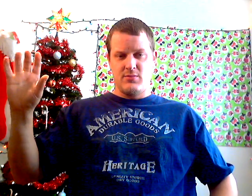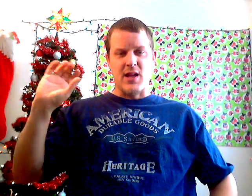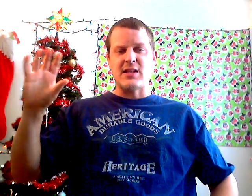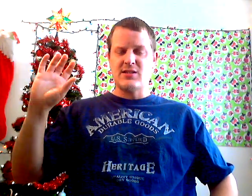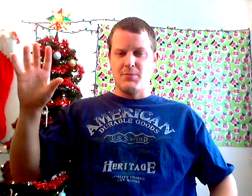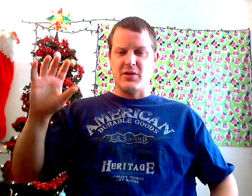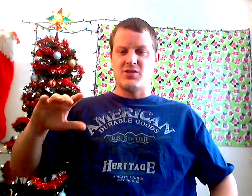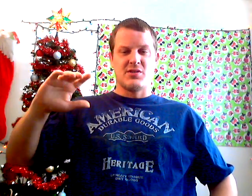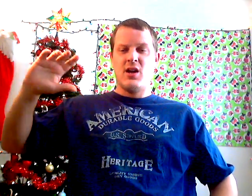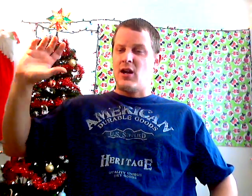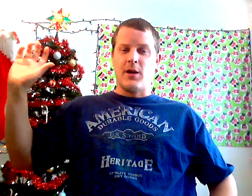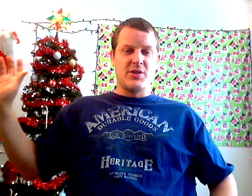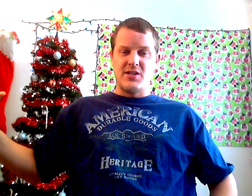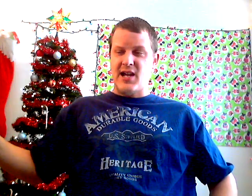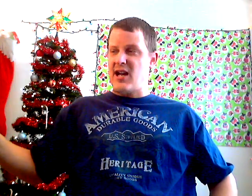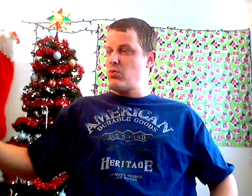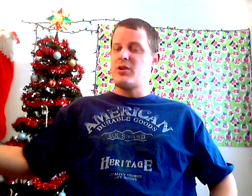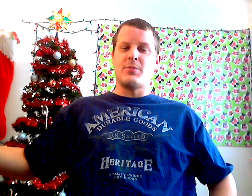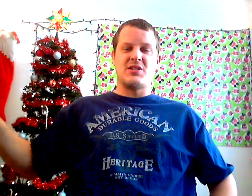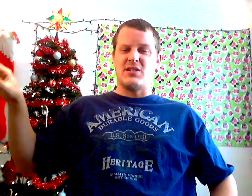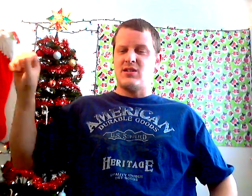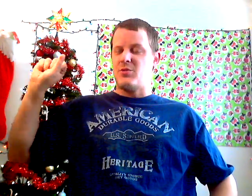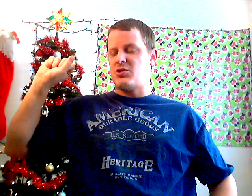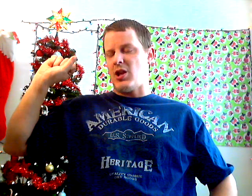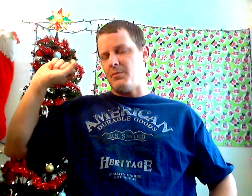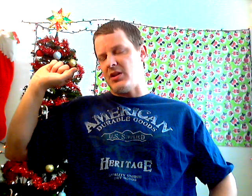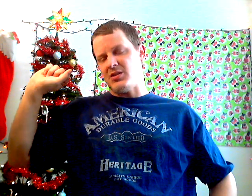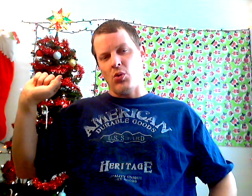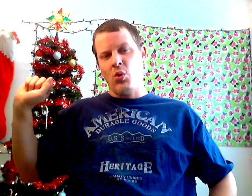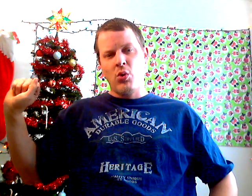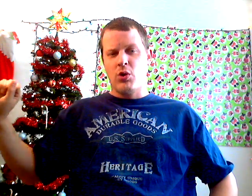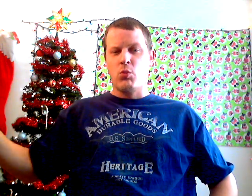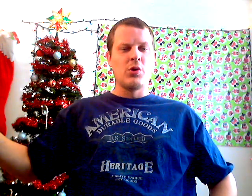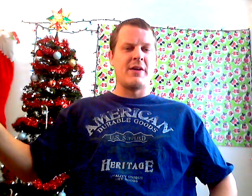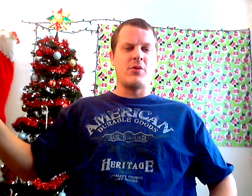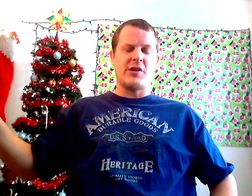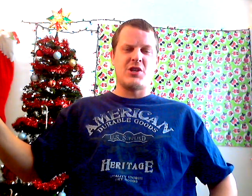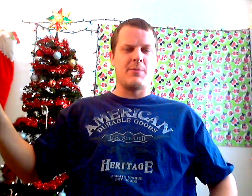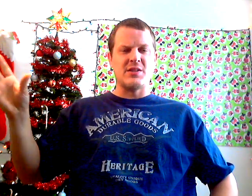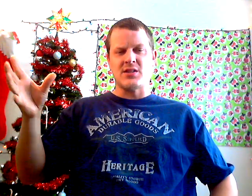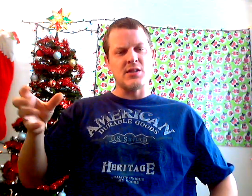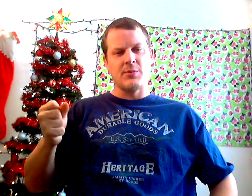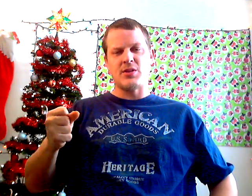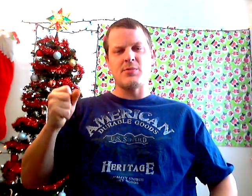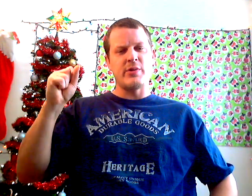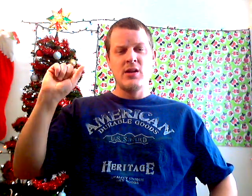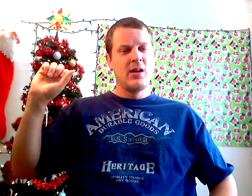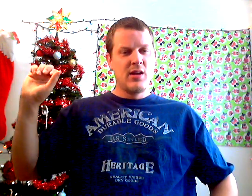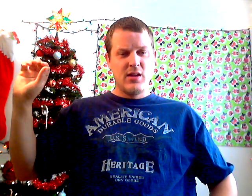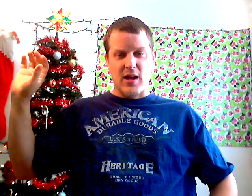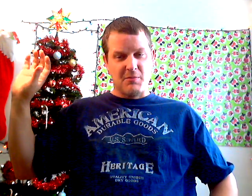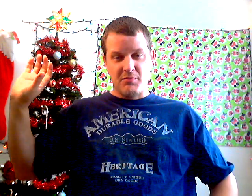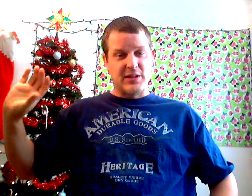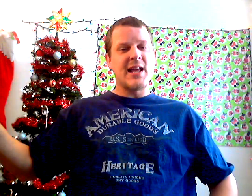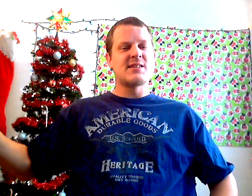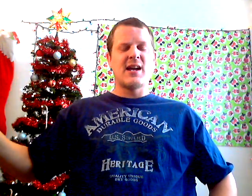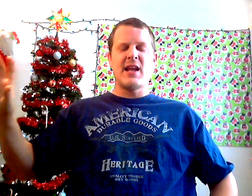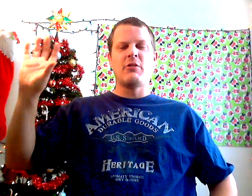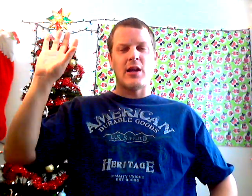That's the belt. So a couple of these guys were WCW champions or World Heavyweight champions in the WWE. But that's not counting.